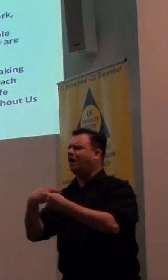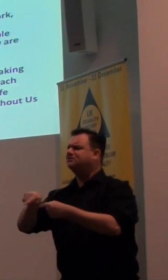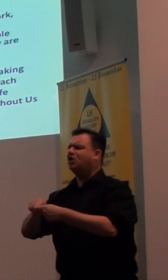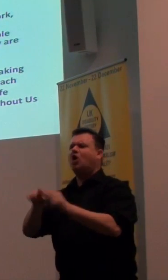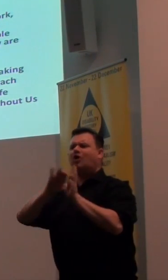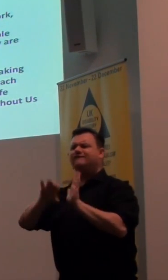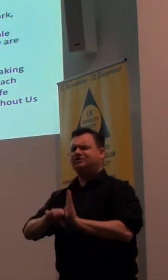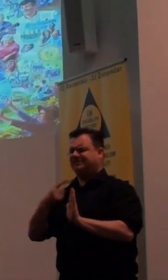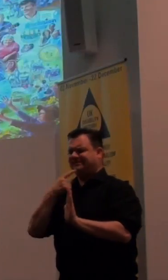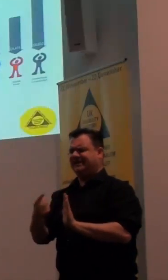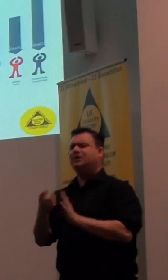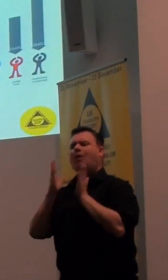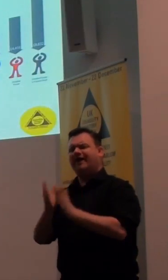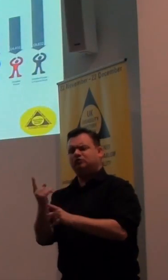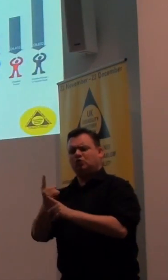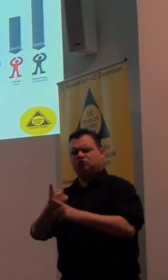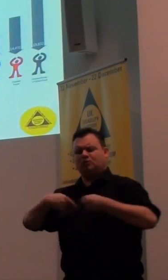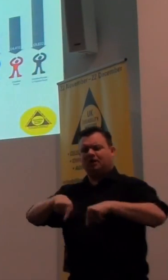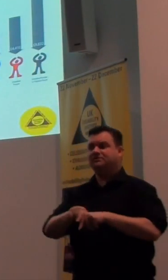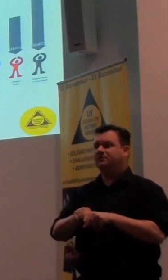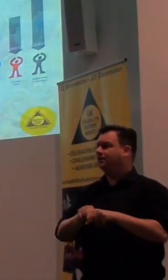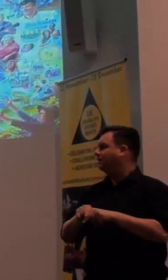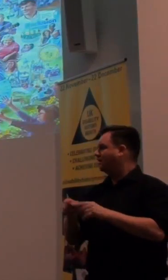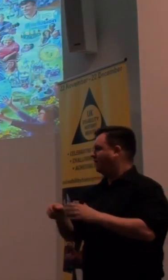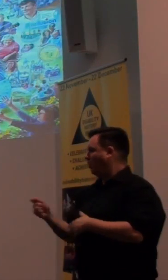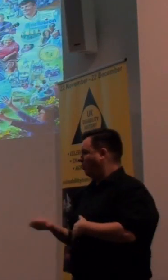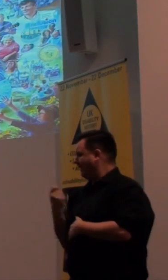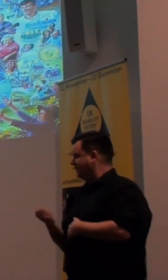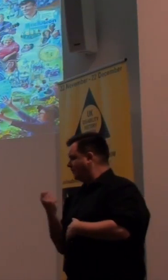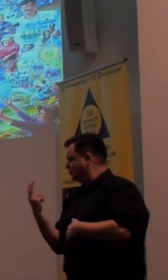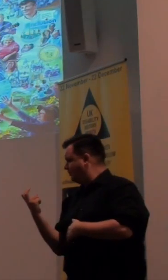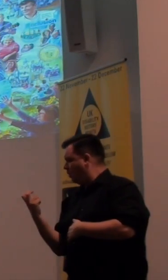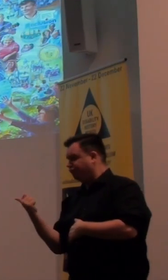us? Well, they talk to tame organisations. don't minding that, I've just got two to go.